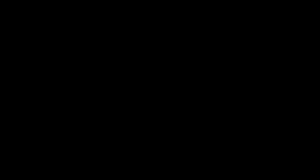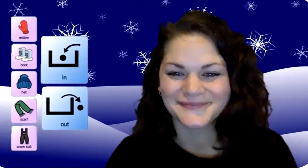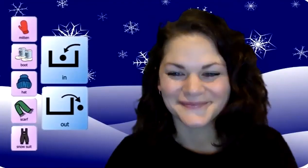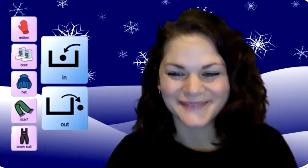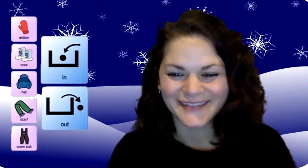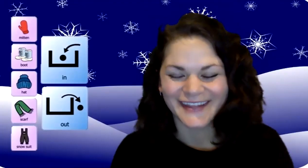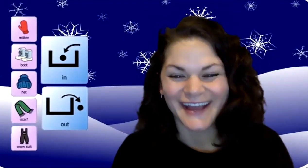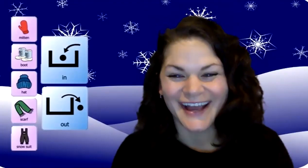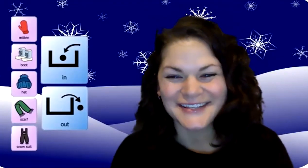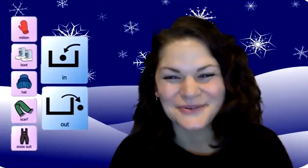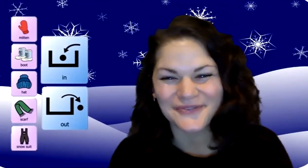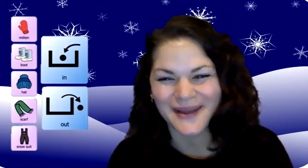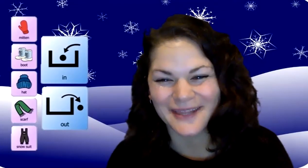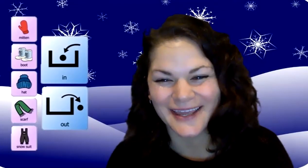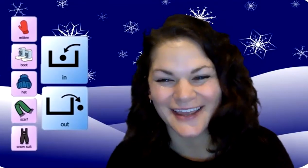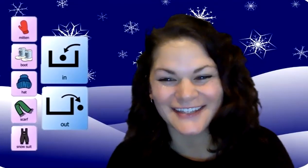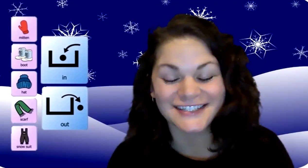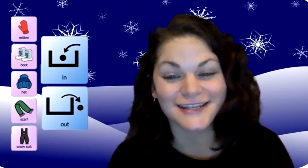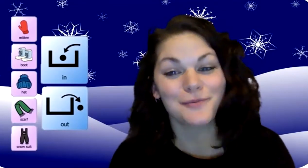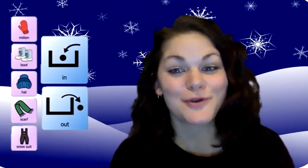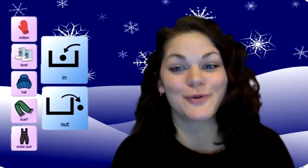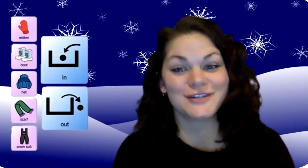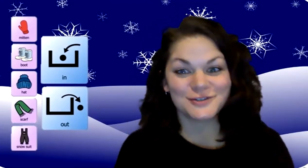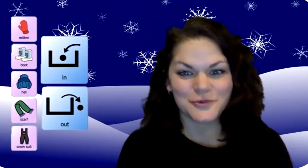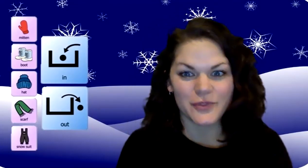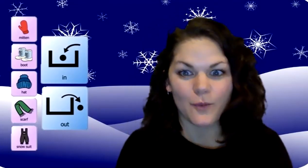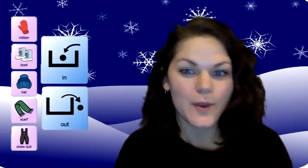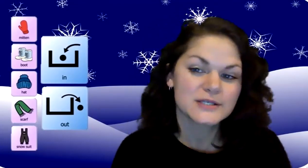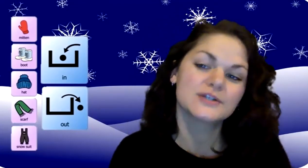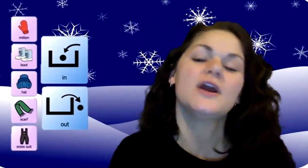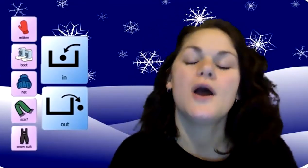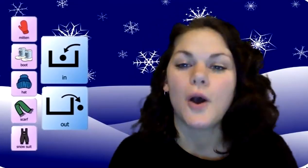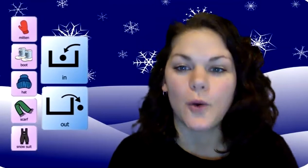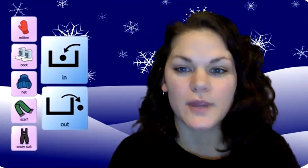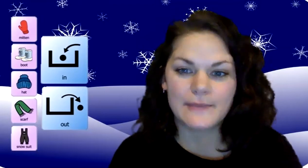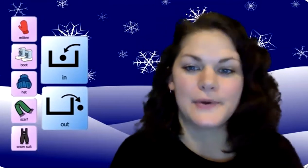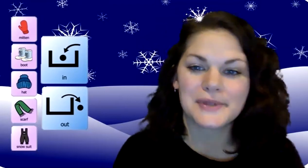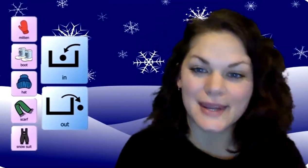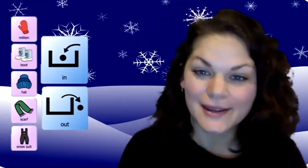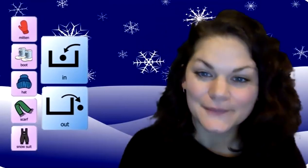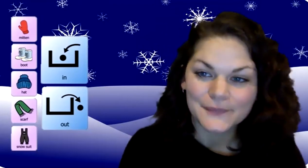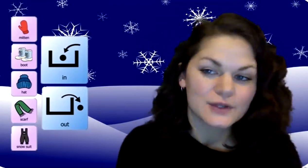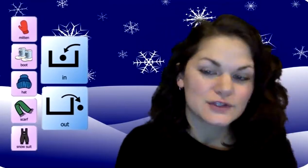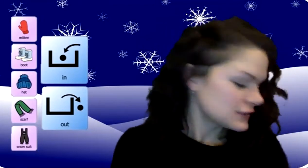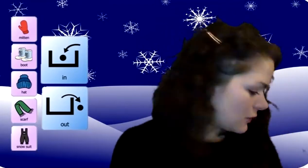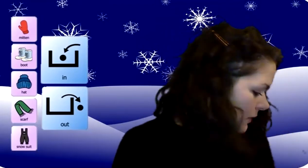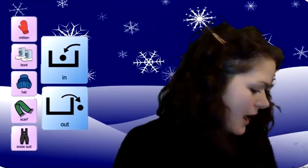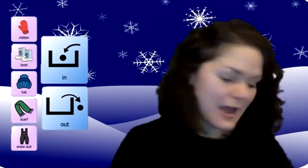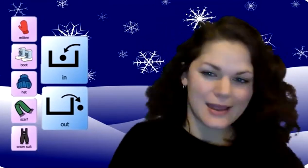Hi, school family. Today we are going to do the winter hokey pokey. So I